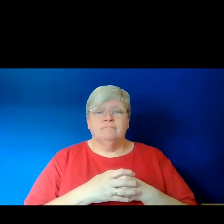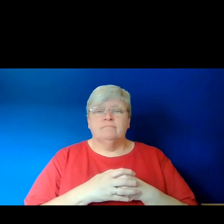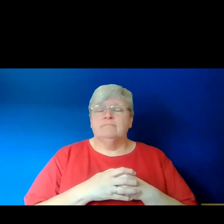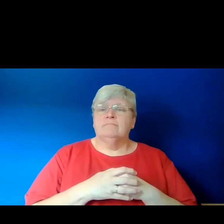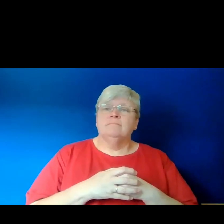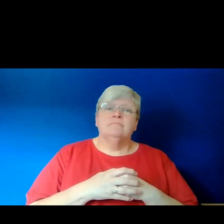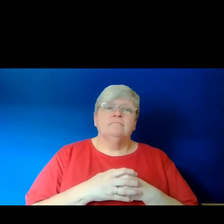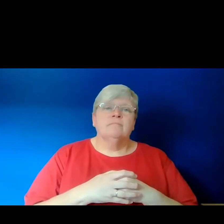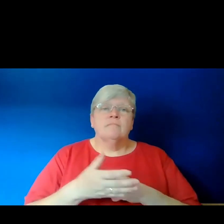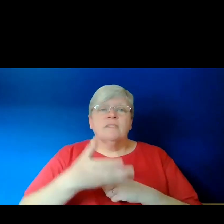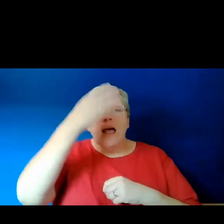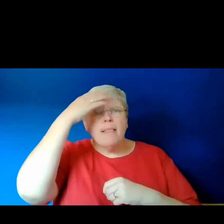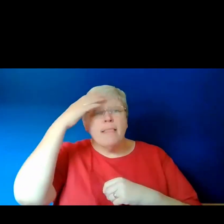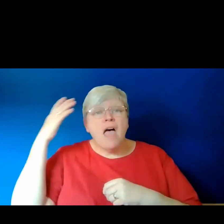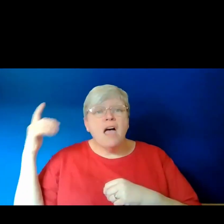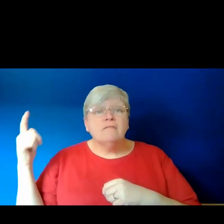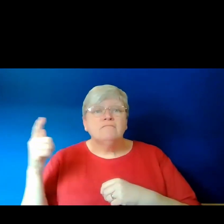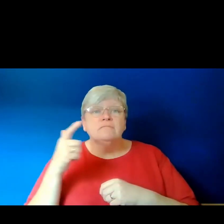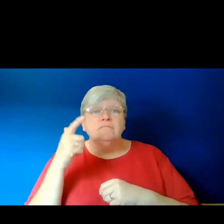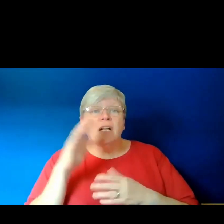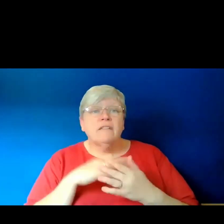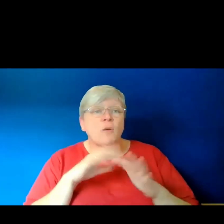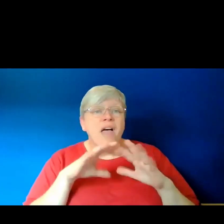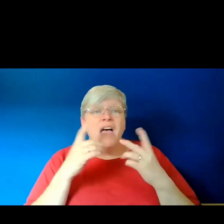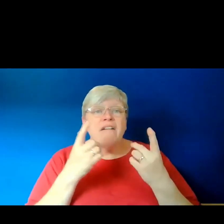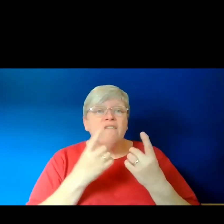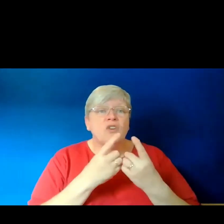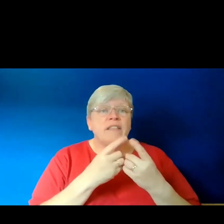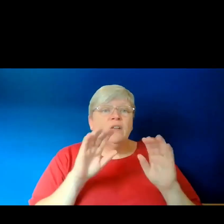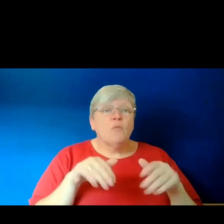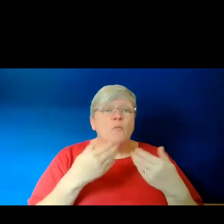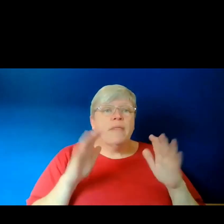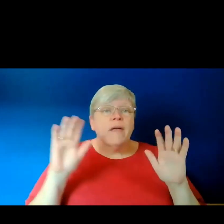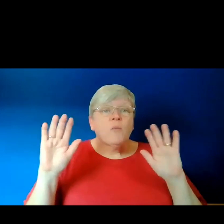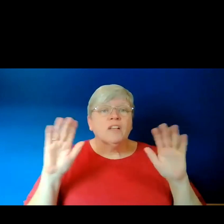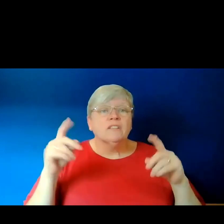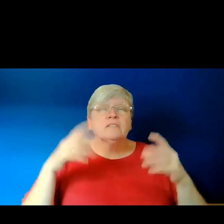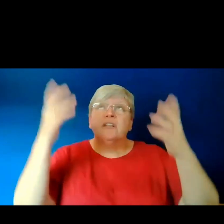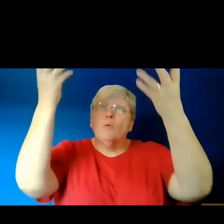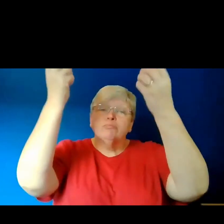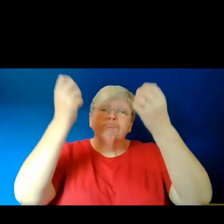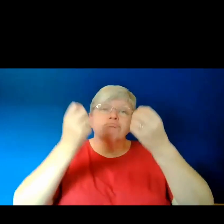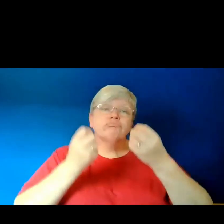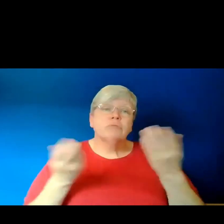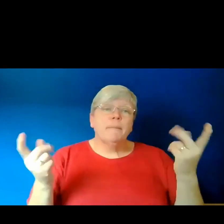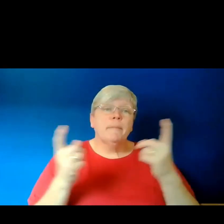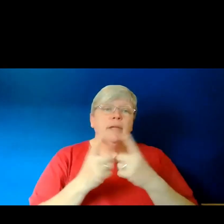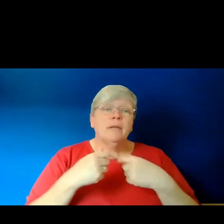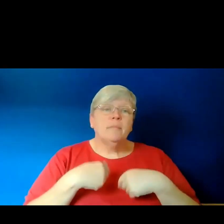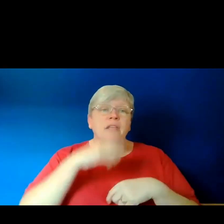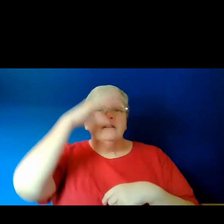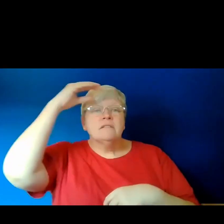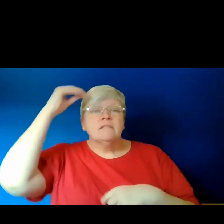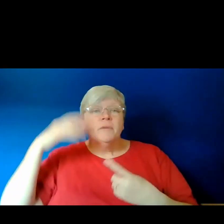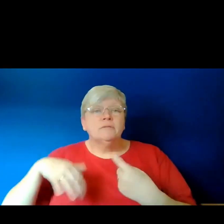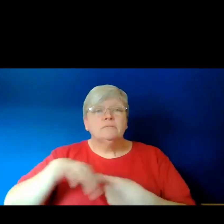I learn flights from every wingless thing. Pull the sky down to meet me. Summer clenches around